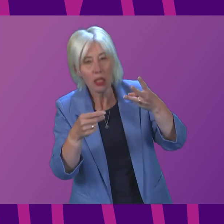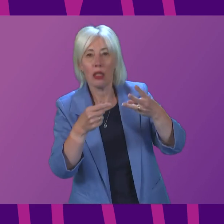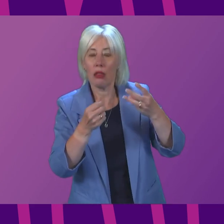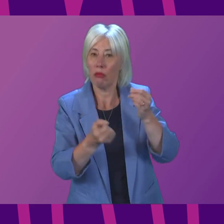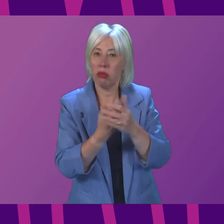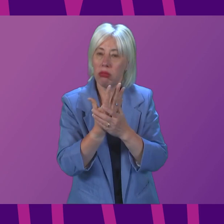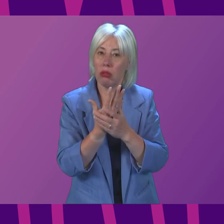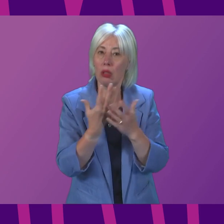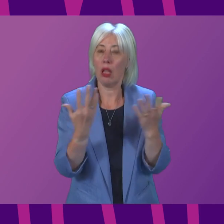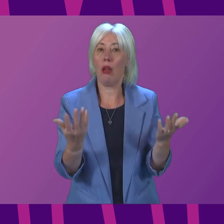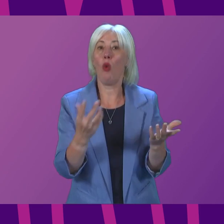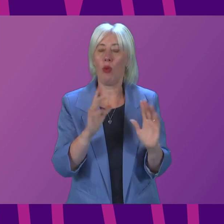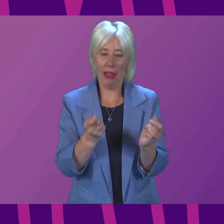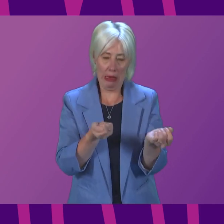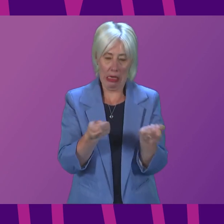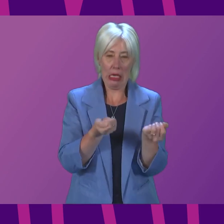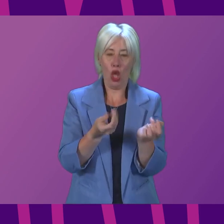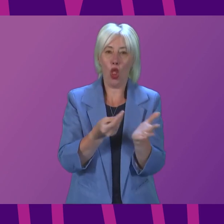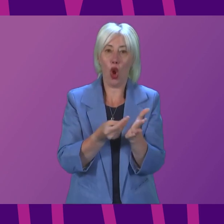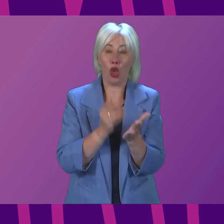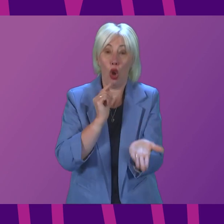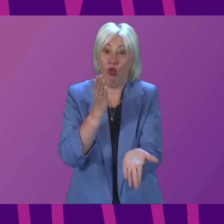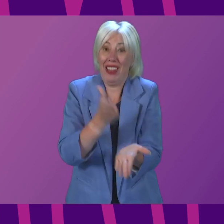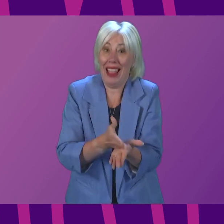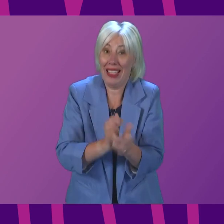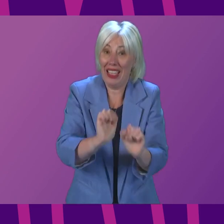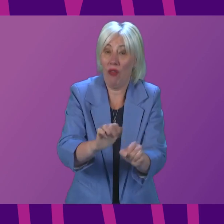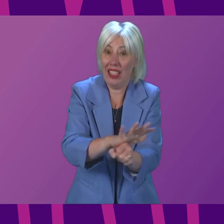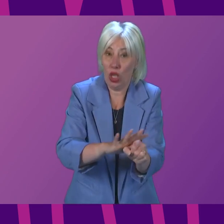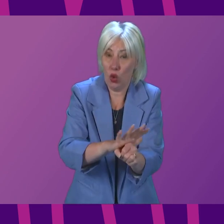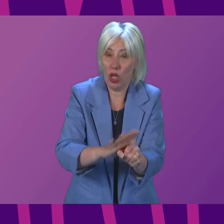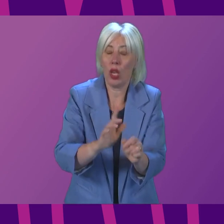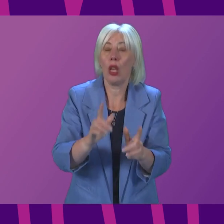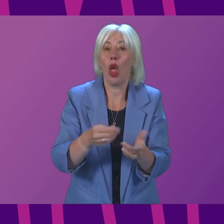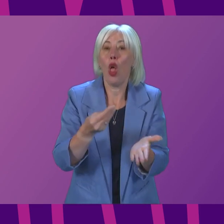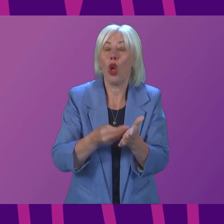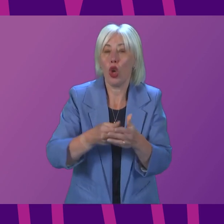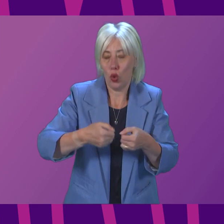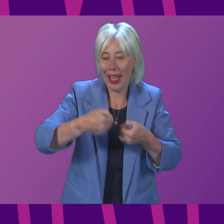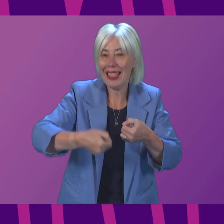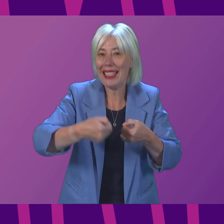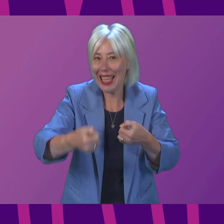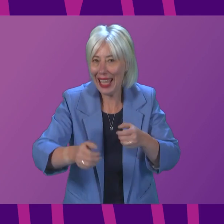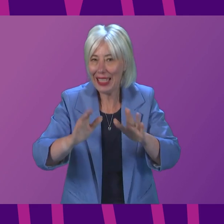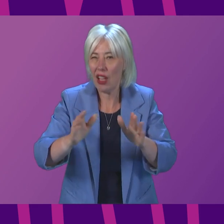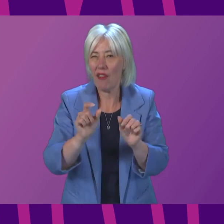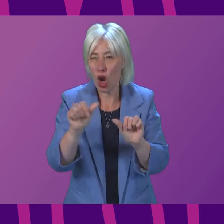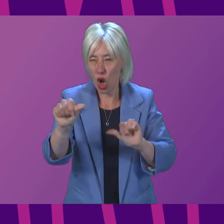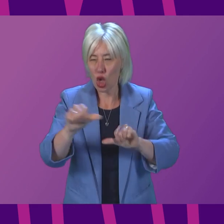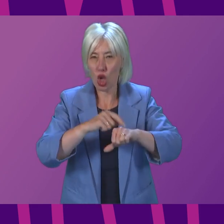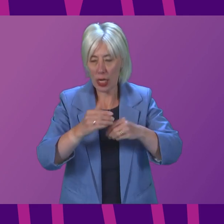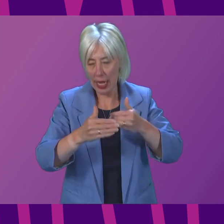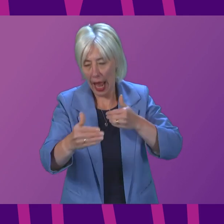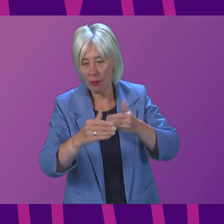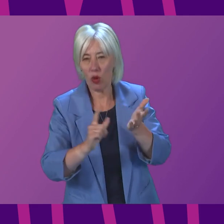we will have to flex that cost based on the reality of the situation. The cost of extending prudently for a period access